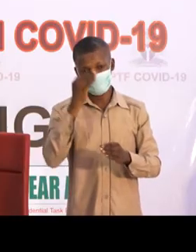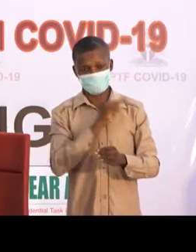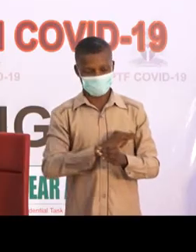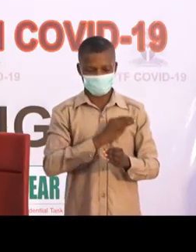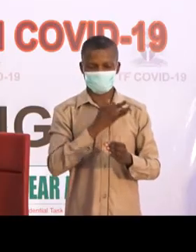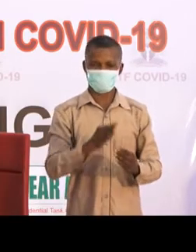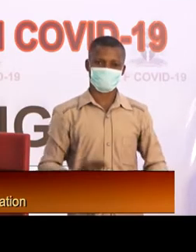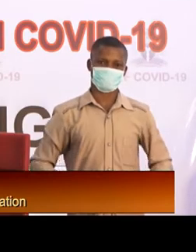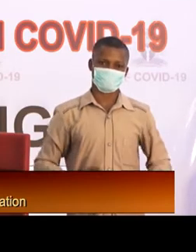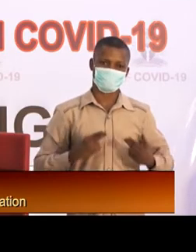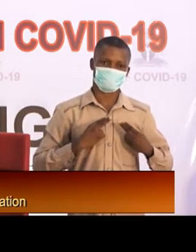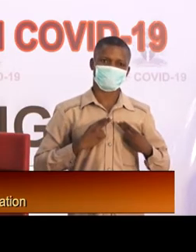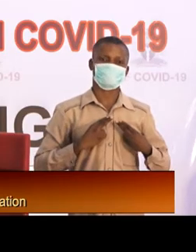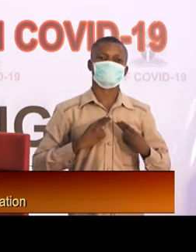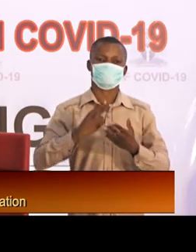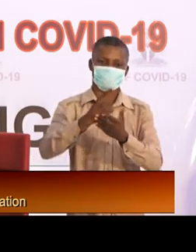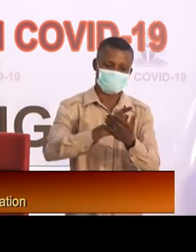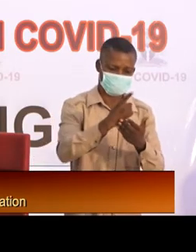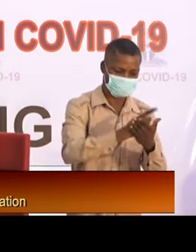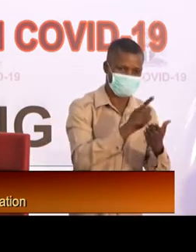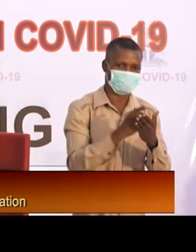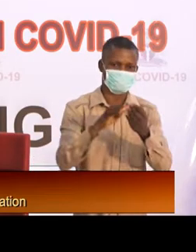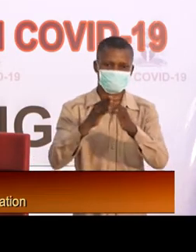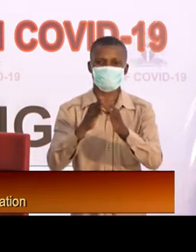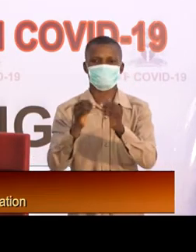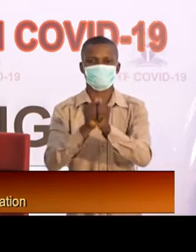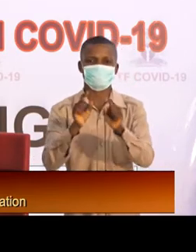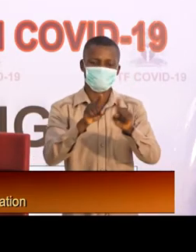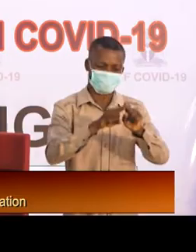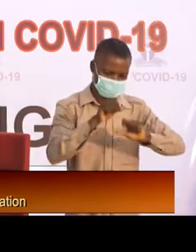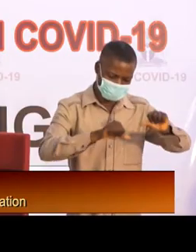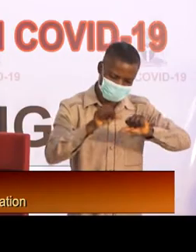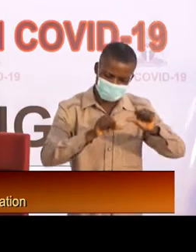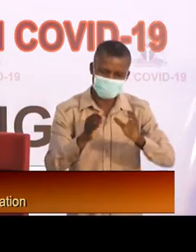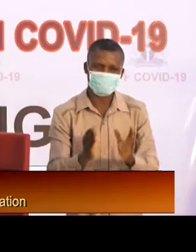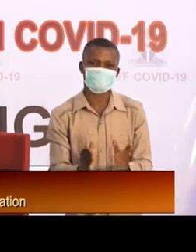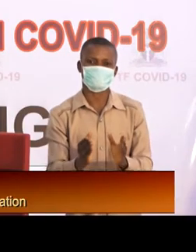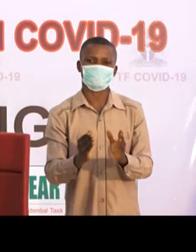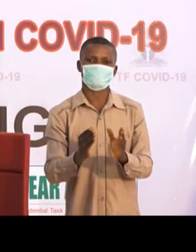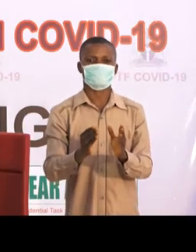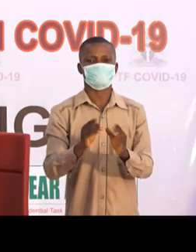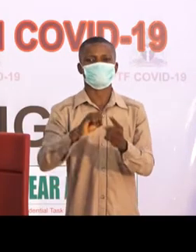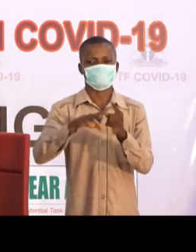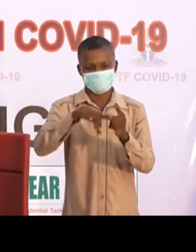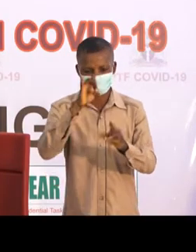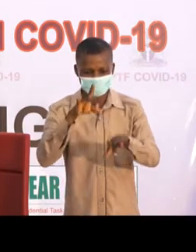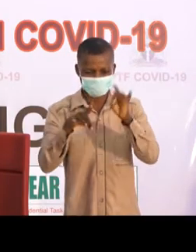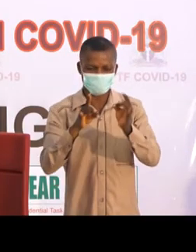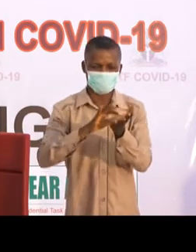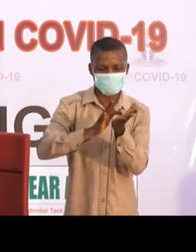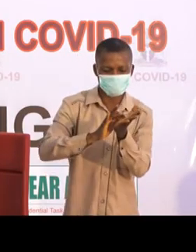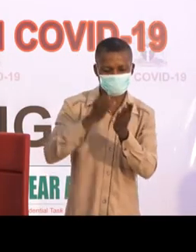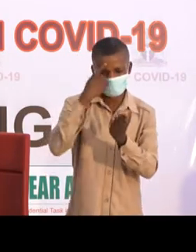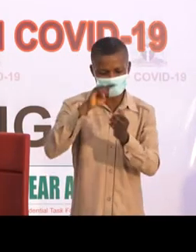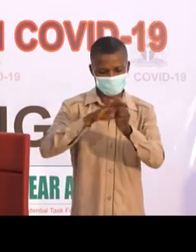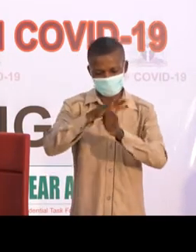virtual meeting with a number of researchers and scientists with claims to cure of COVID-19.